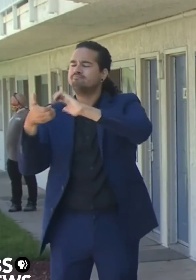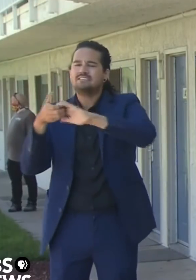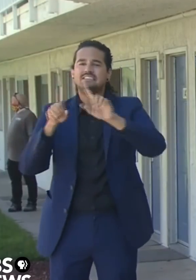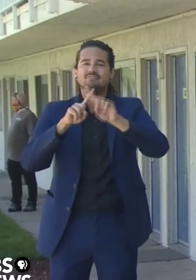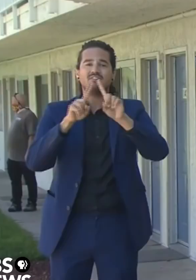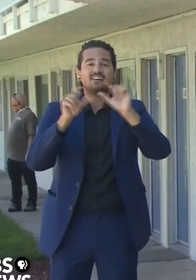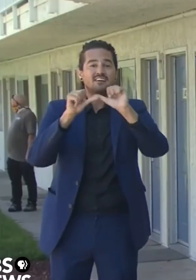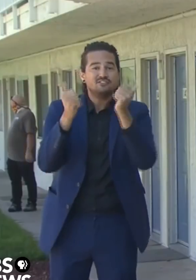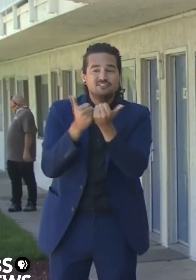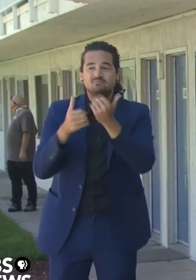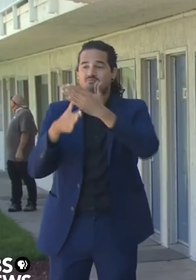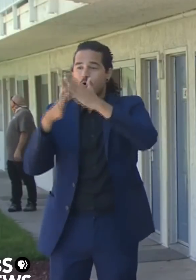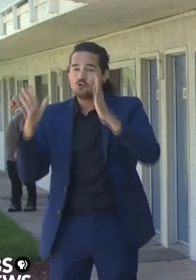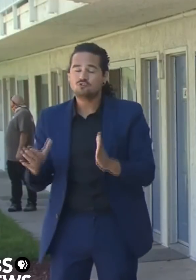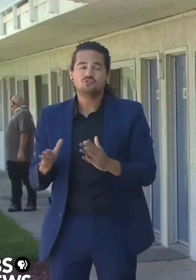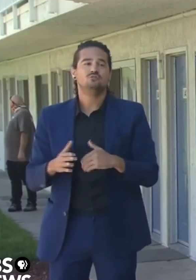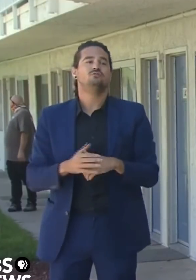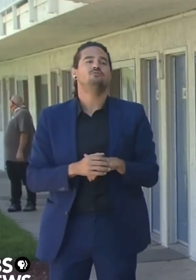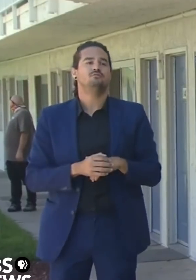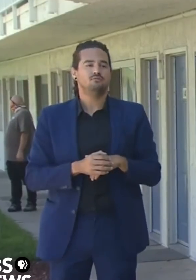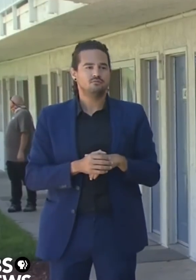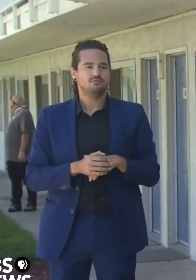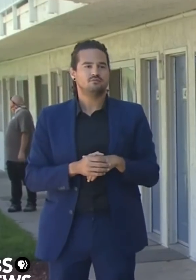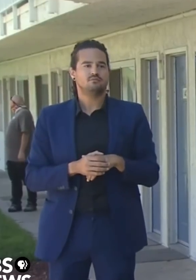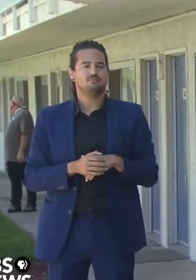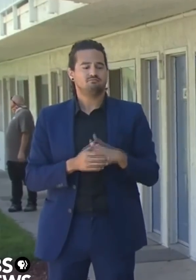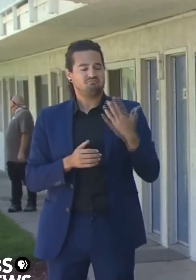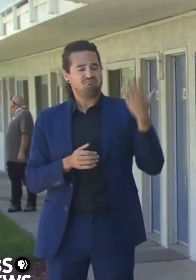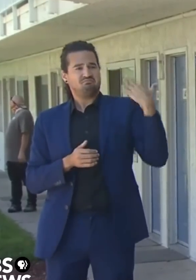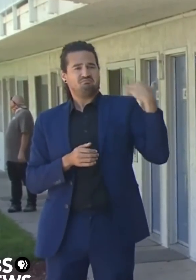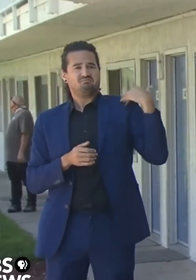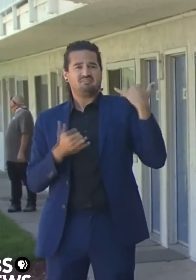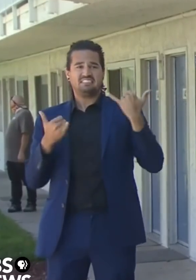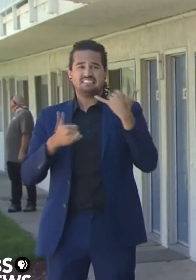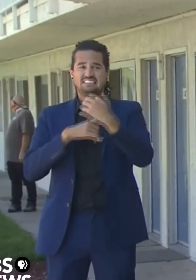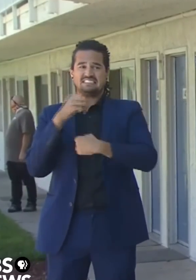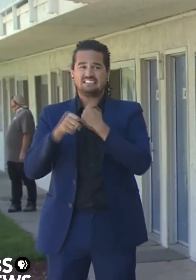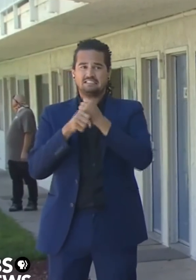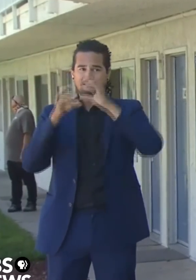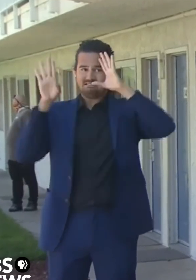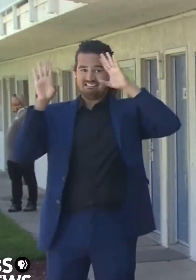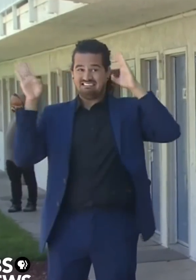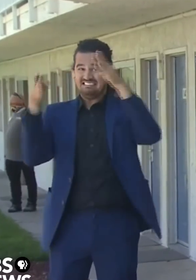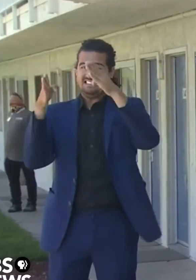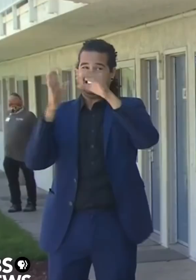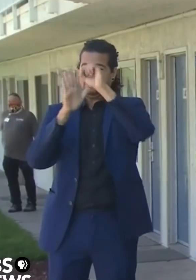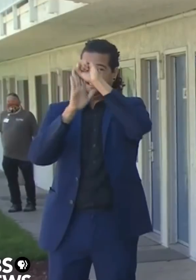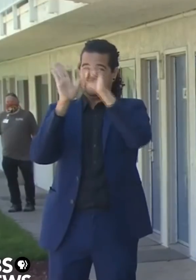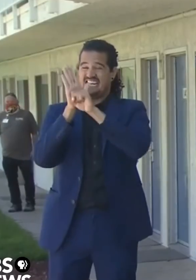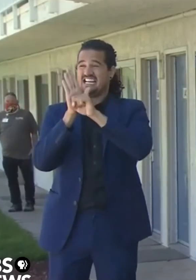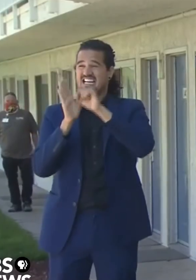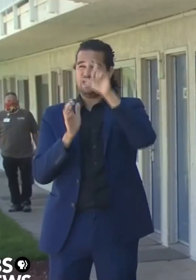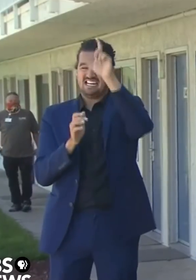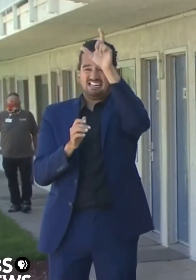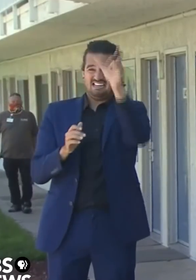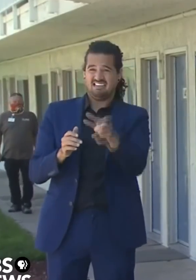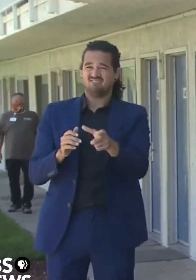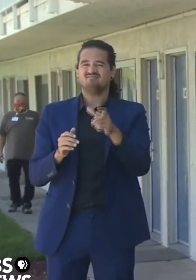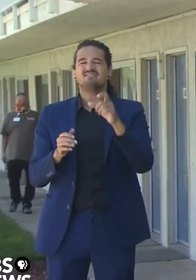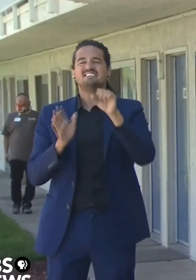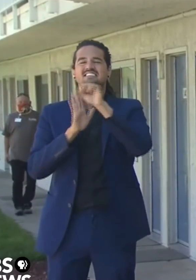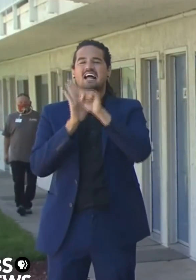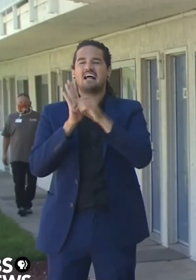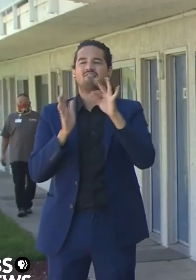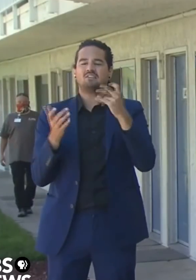and I decided to take the entire state of the state address and make it about one issue. The issue of homelessness issues related to homelessness